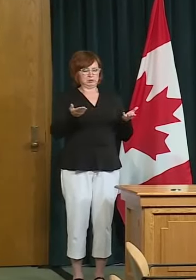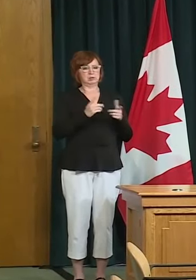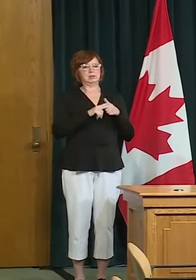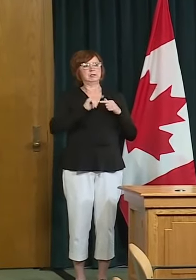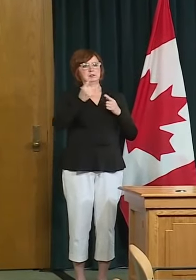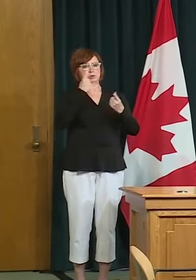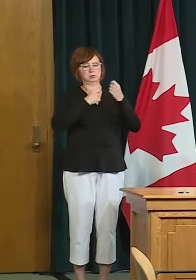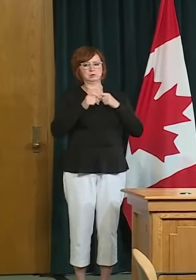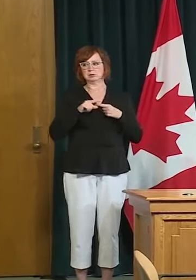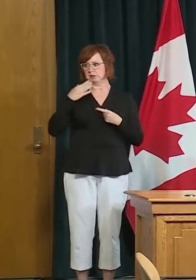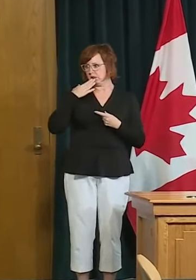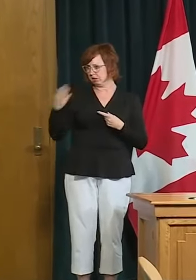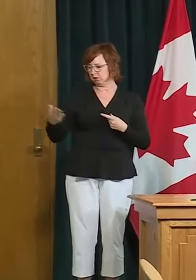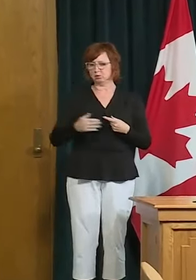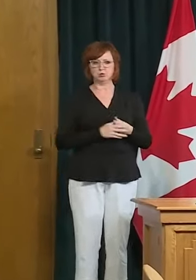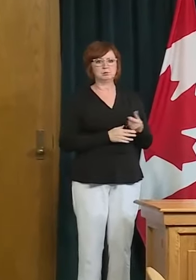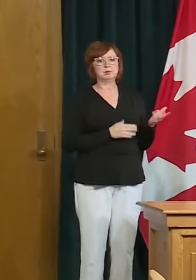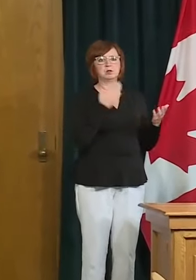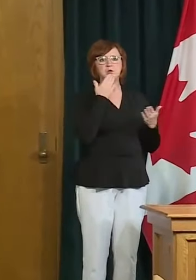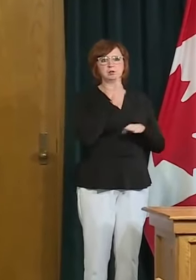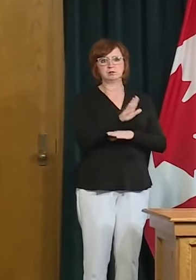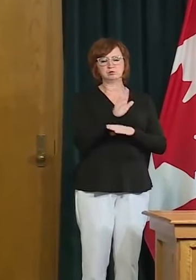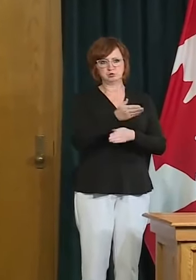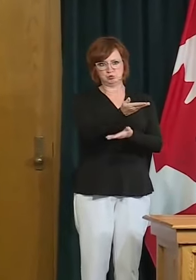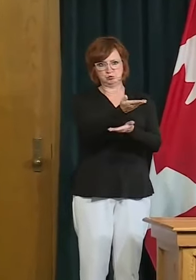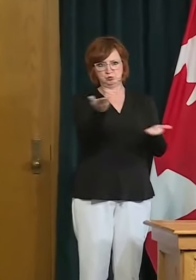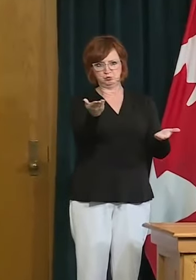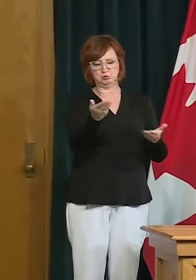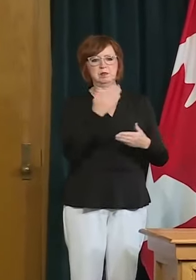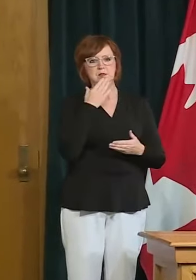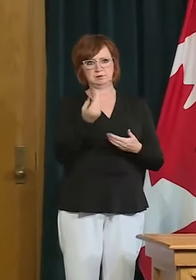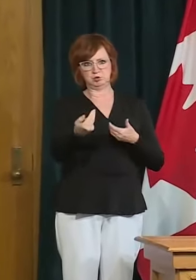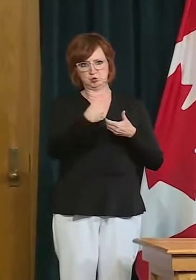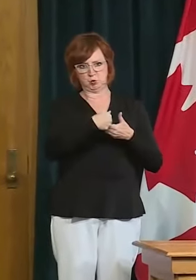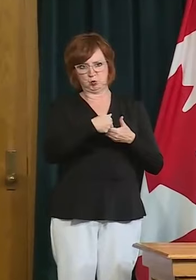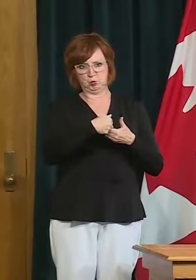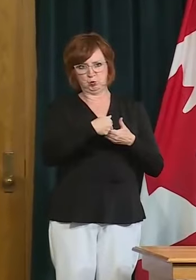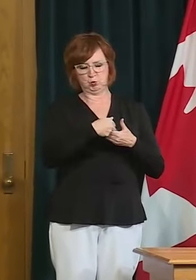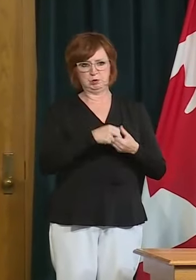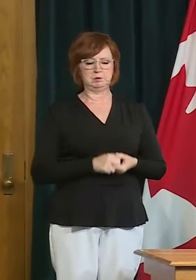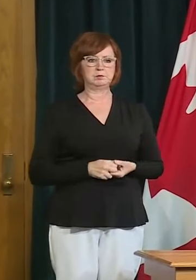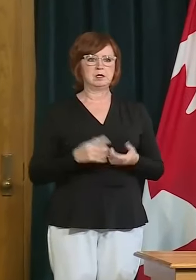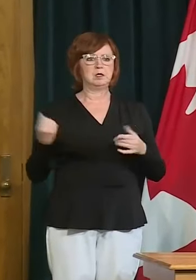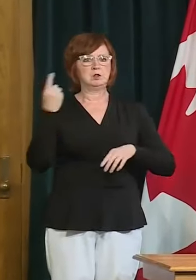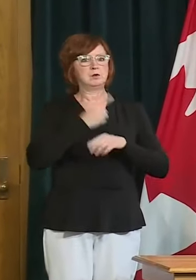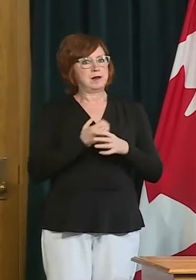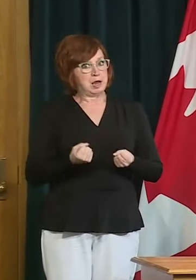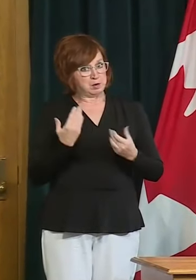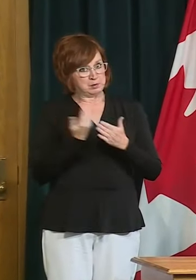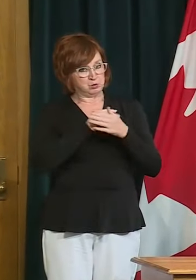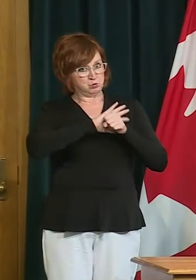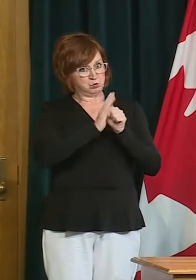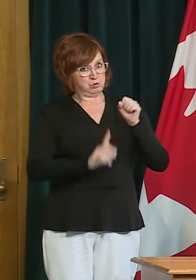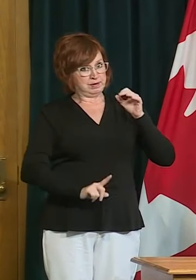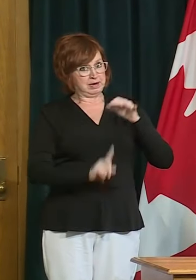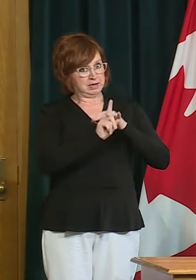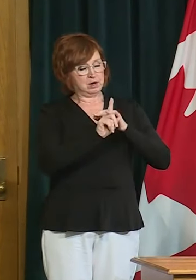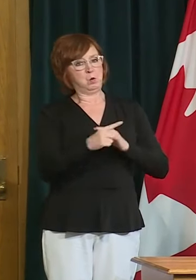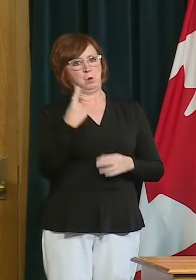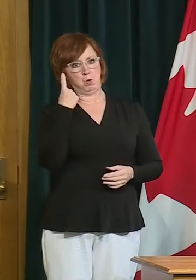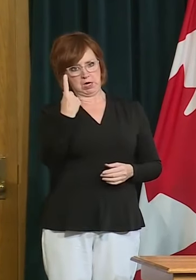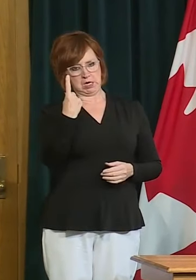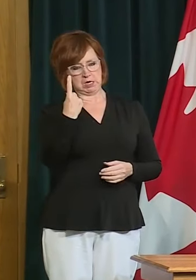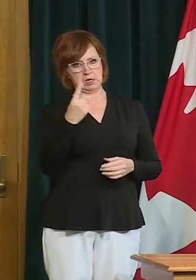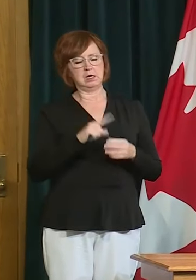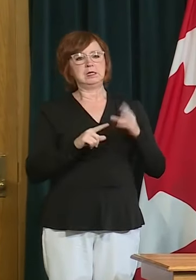Thank you very much and good afternoon everyone. I appreciate you joining us here today. Today we are reporting just one new case as well as